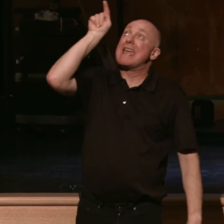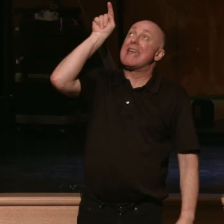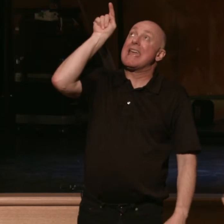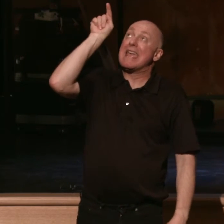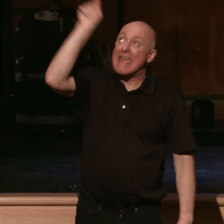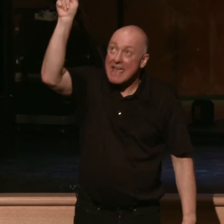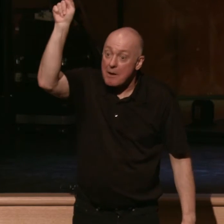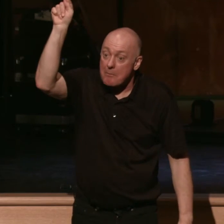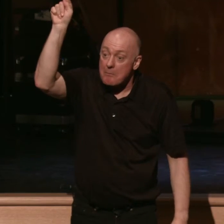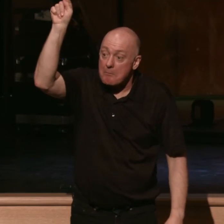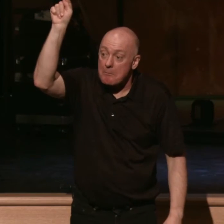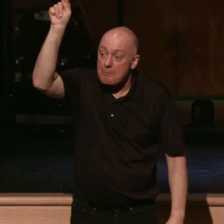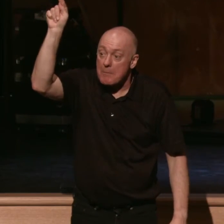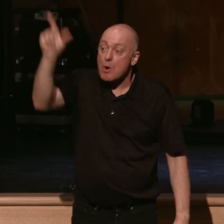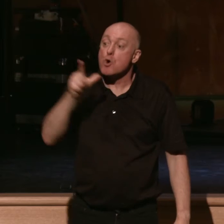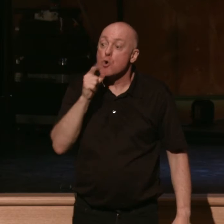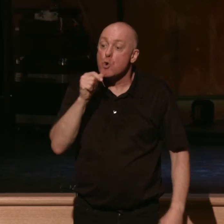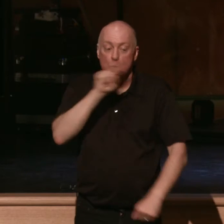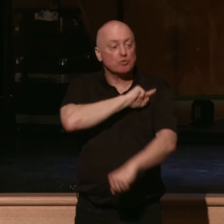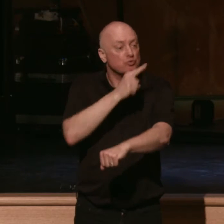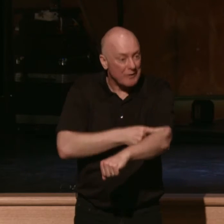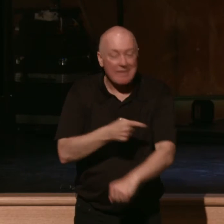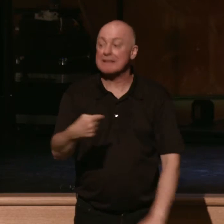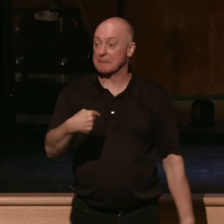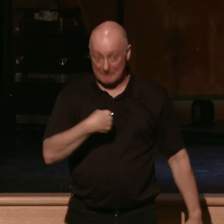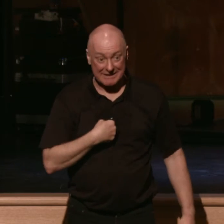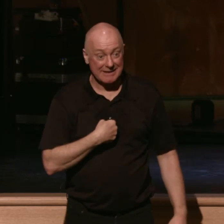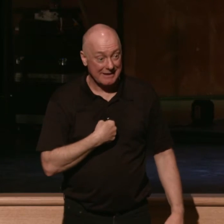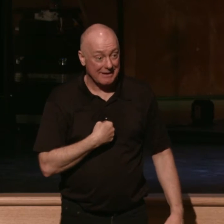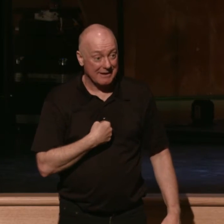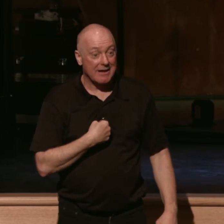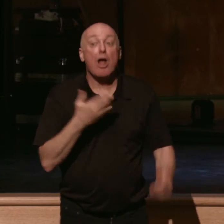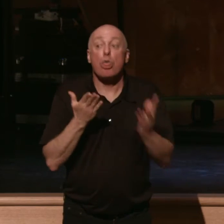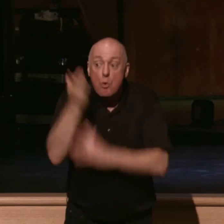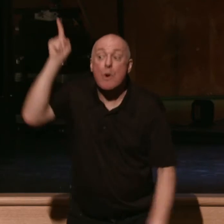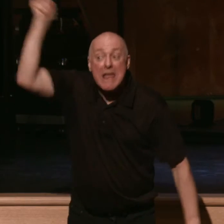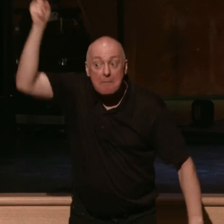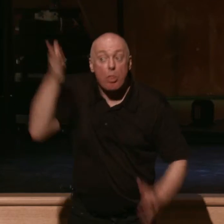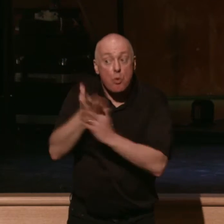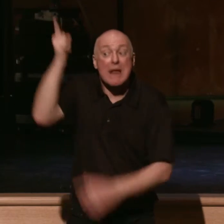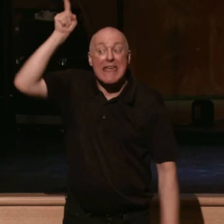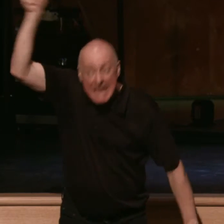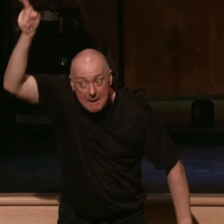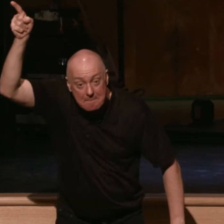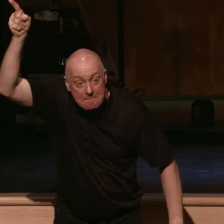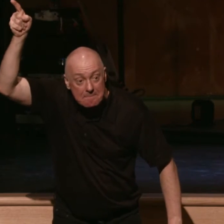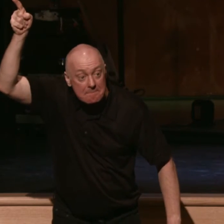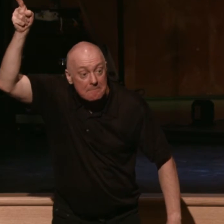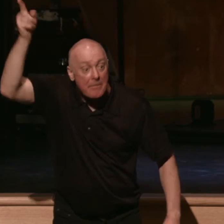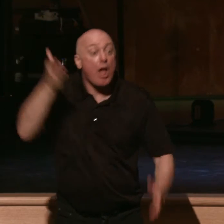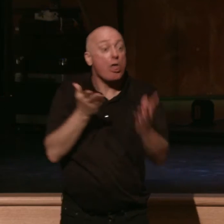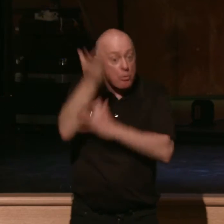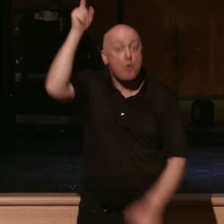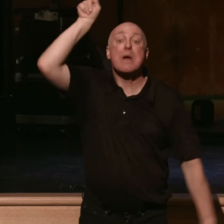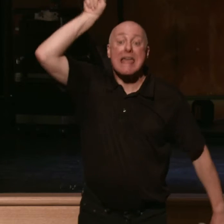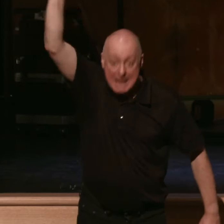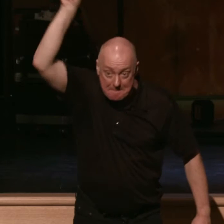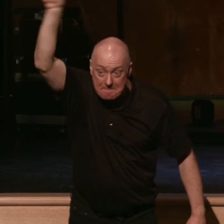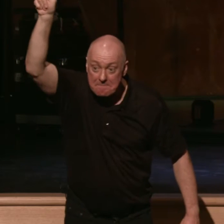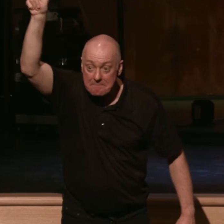him who strengthens me. Through him, through him, through him. Paul doesn't